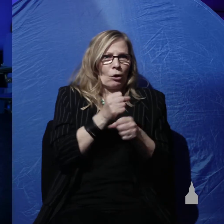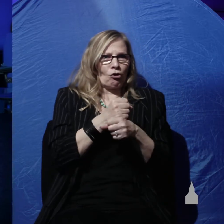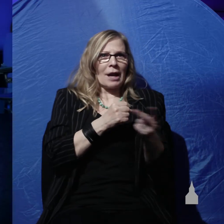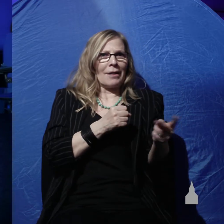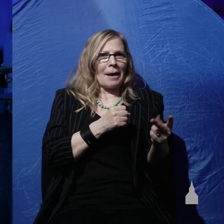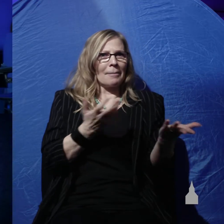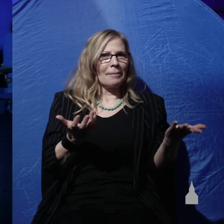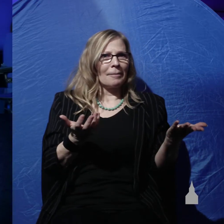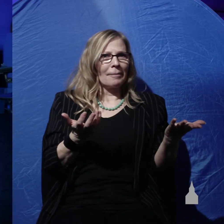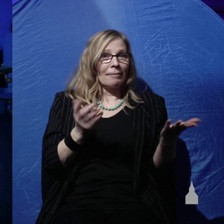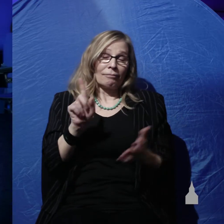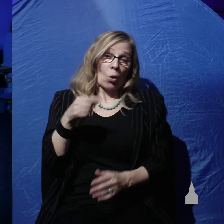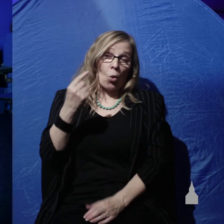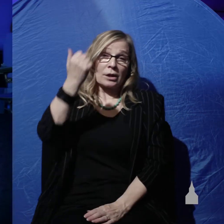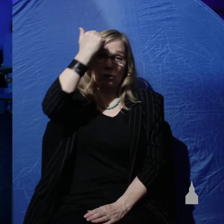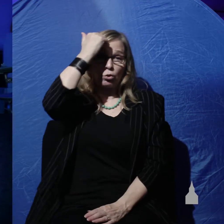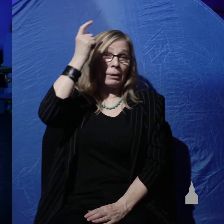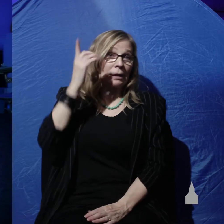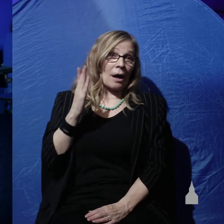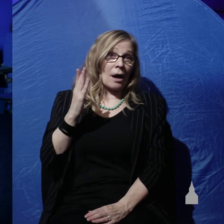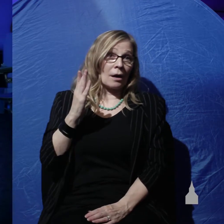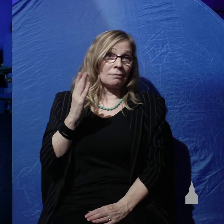only a stupid God. Not the God of the Bible.